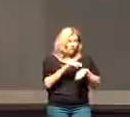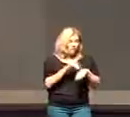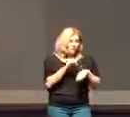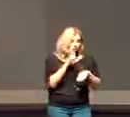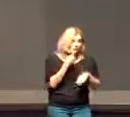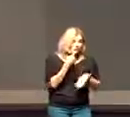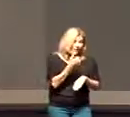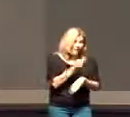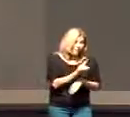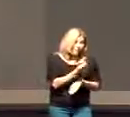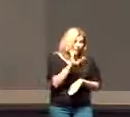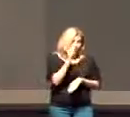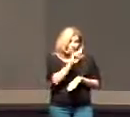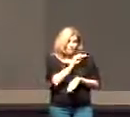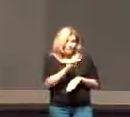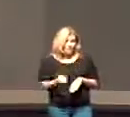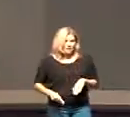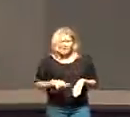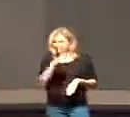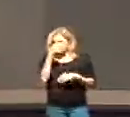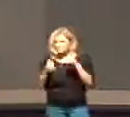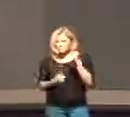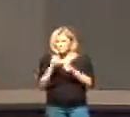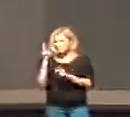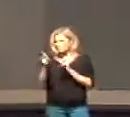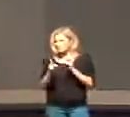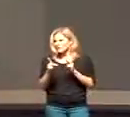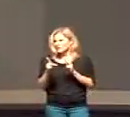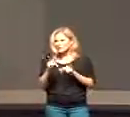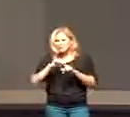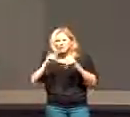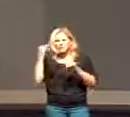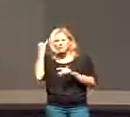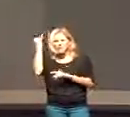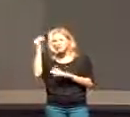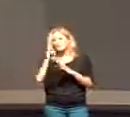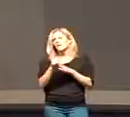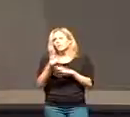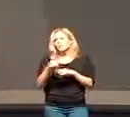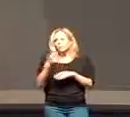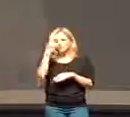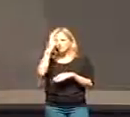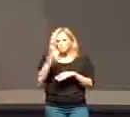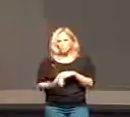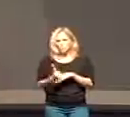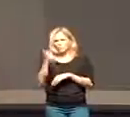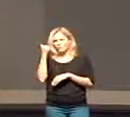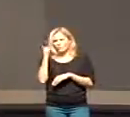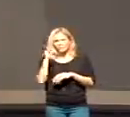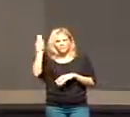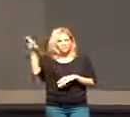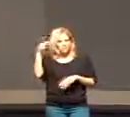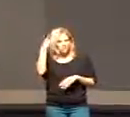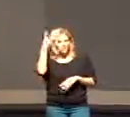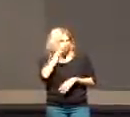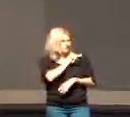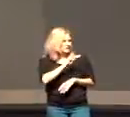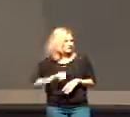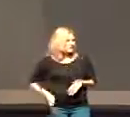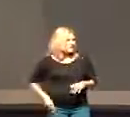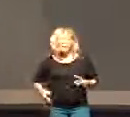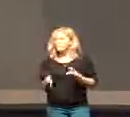not to tell anyone that he was the Messiah because most people had this idea that Jesus was going to overthrow Rome. He was going to be a political Messiah.